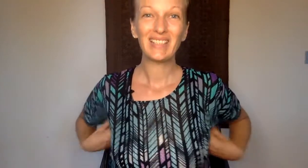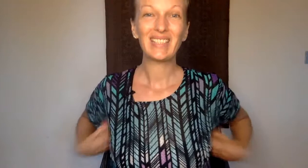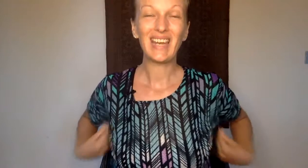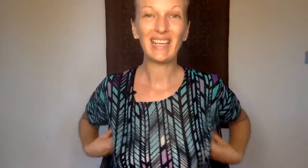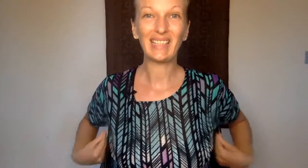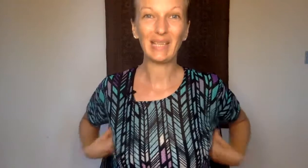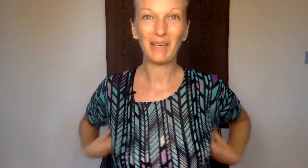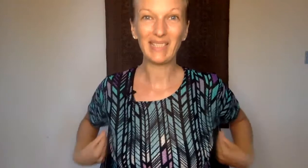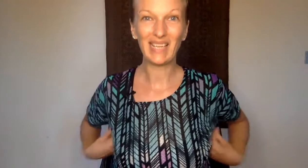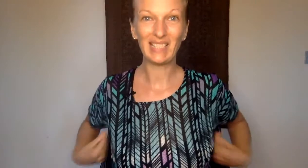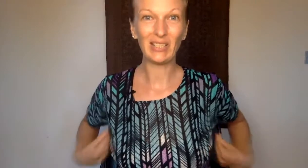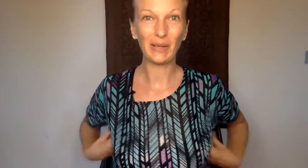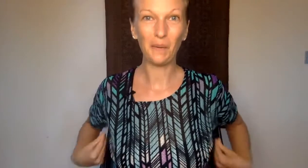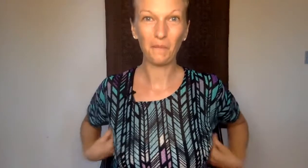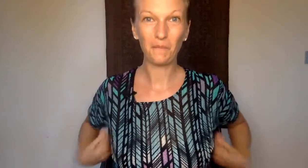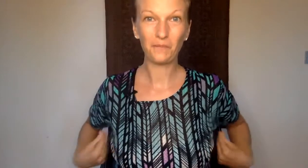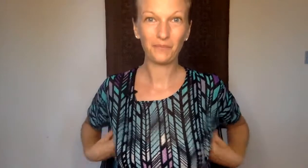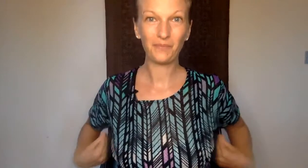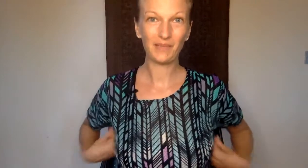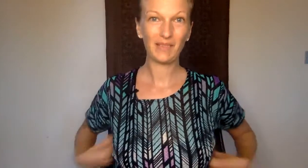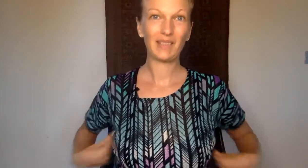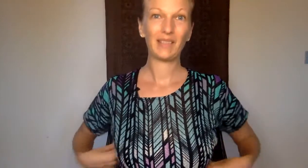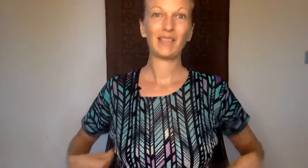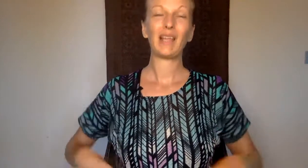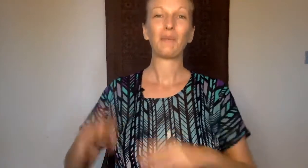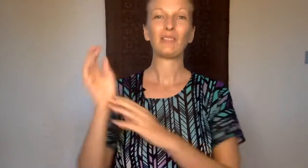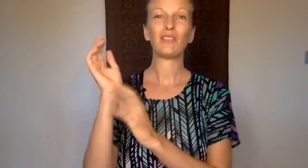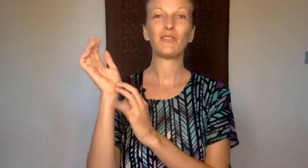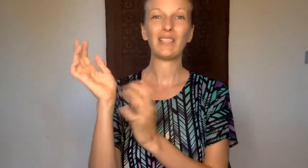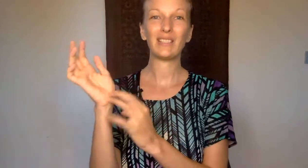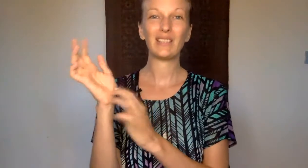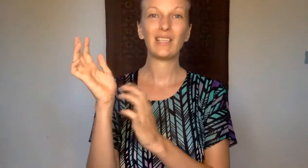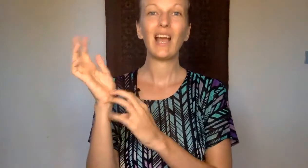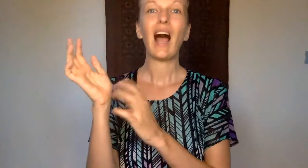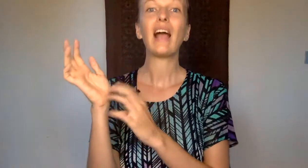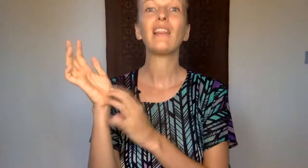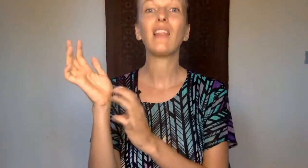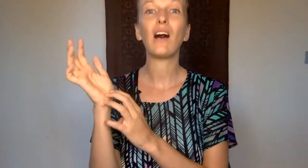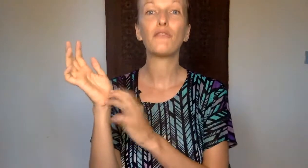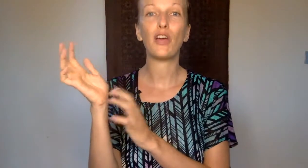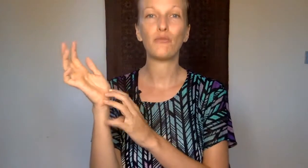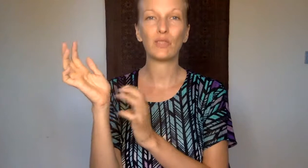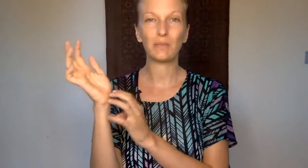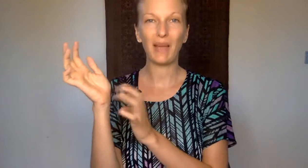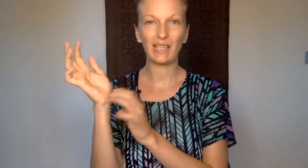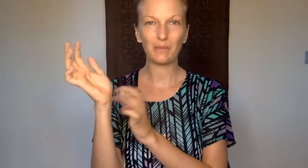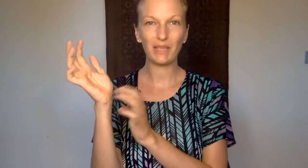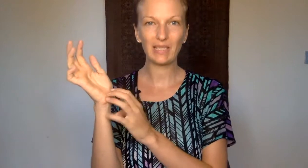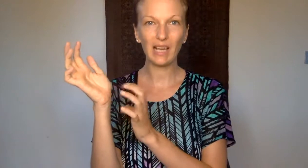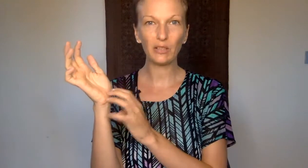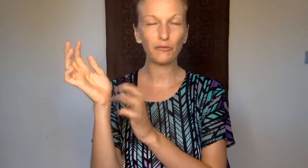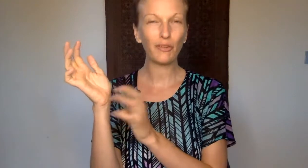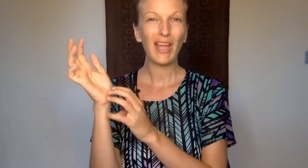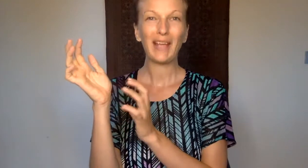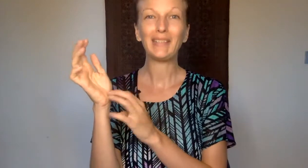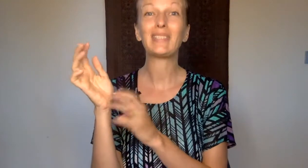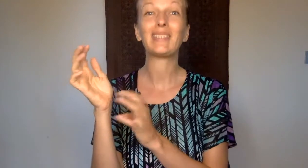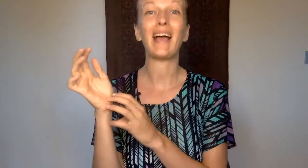Staying in my center. Tapping to the wrist. I love and respect myself exactly